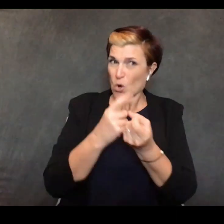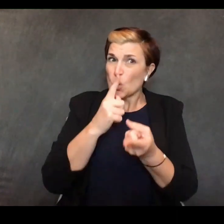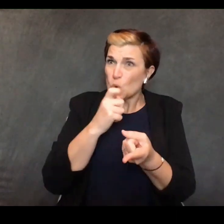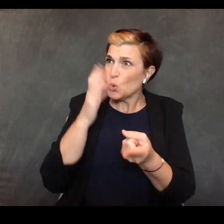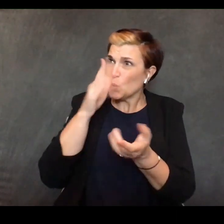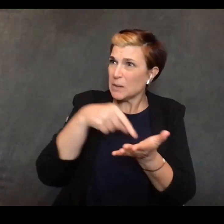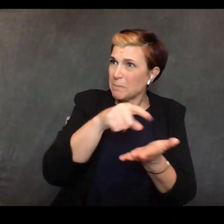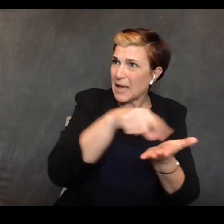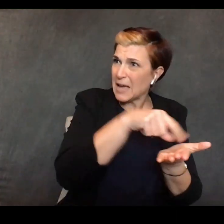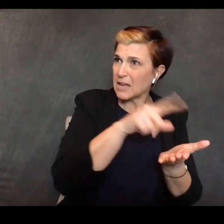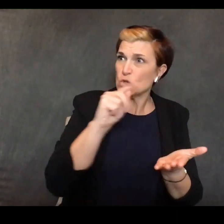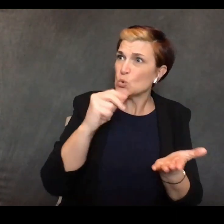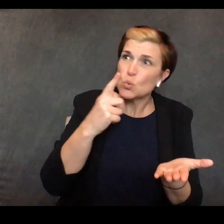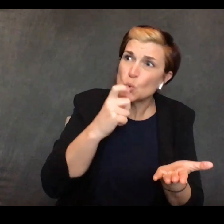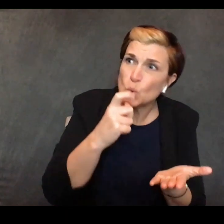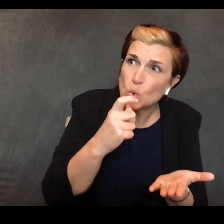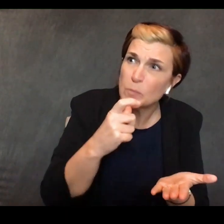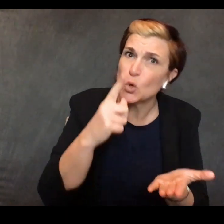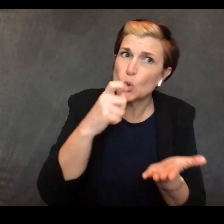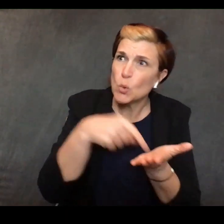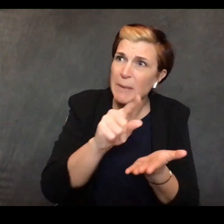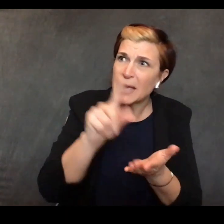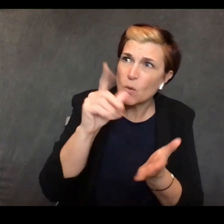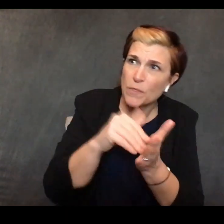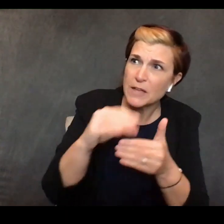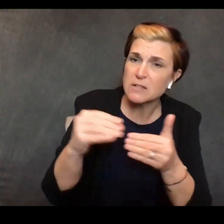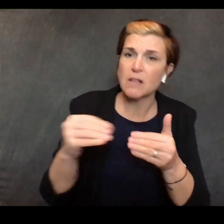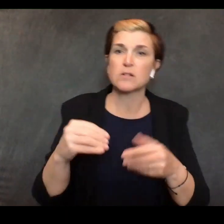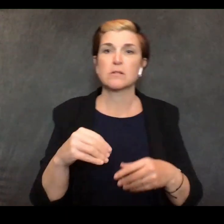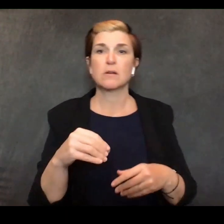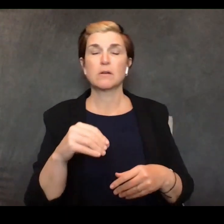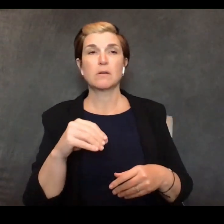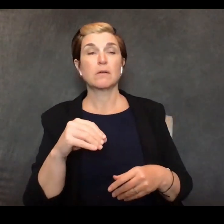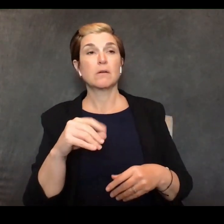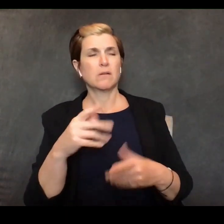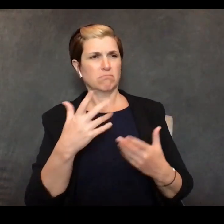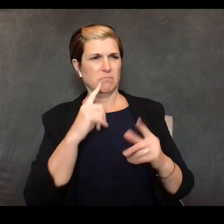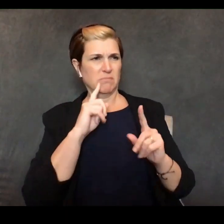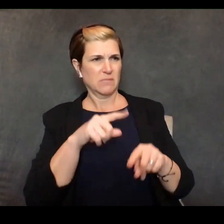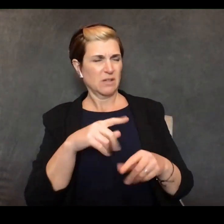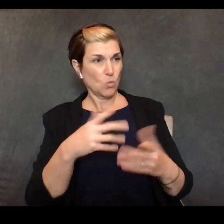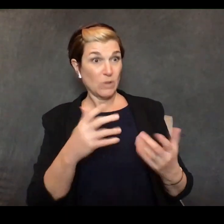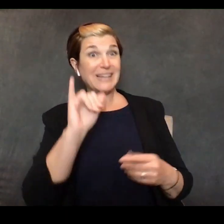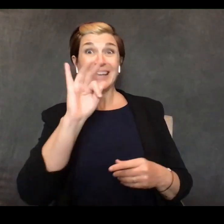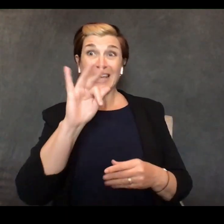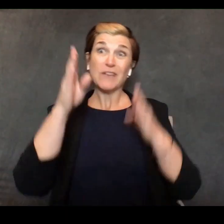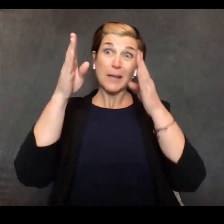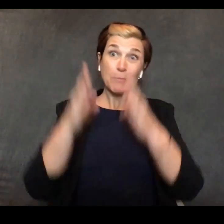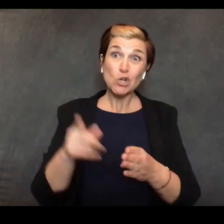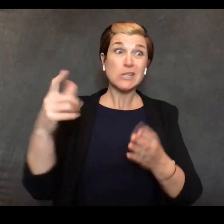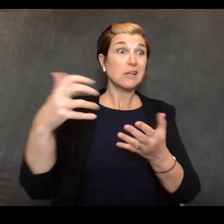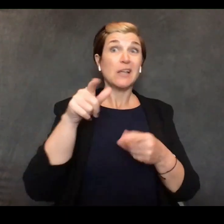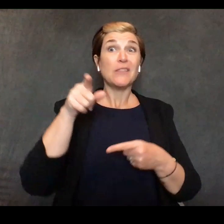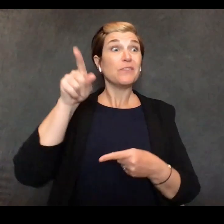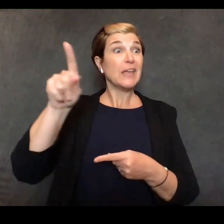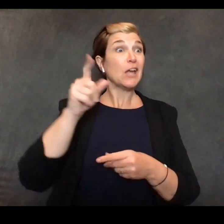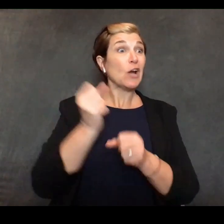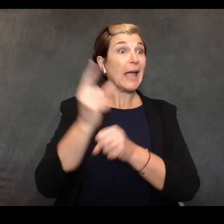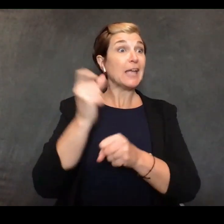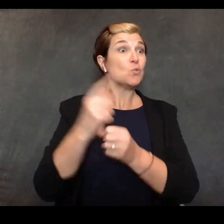on who gets a check well i think it's clear we don't need to send people who make a million dollars a year checks okay but uh... like that's one of the